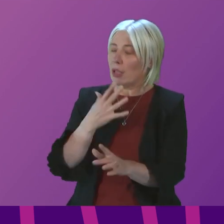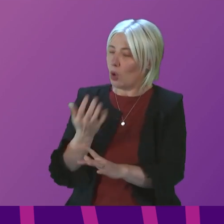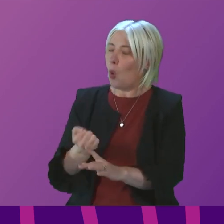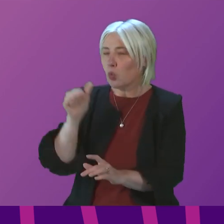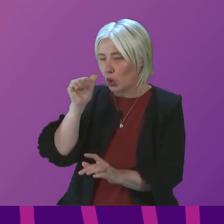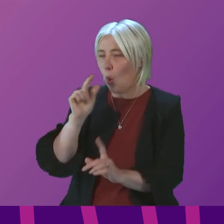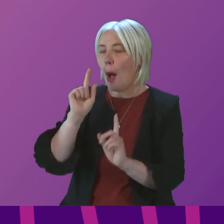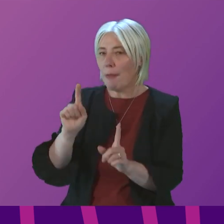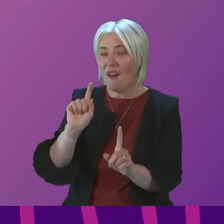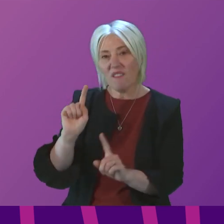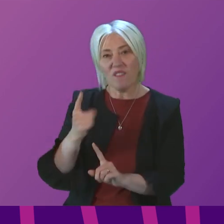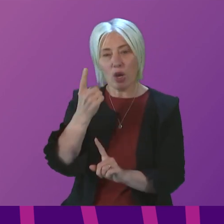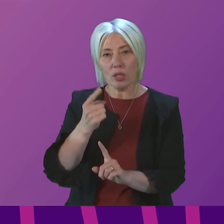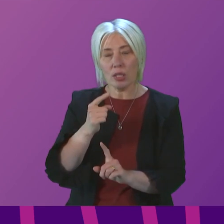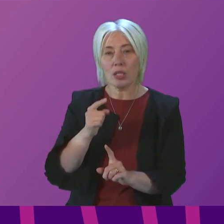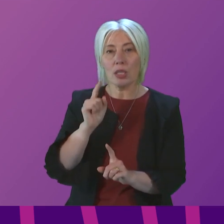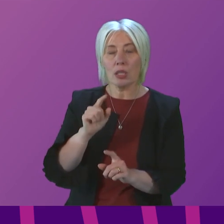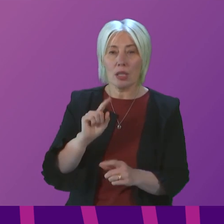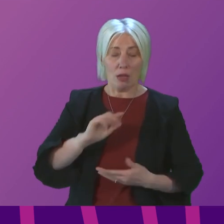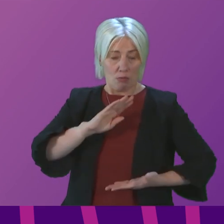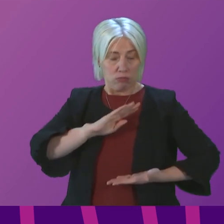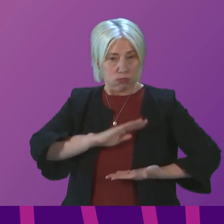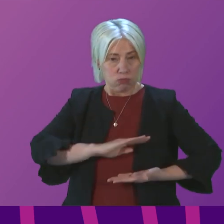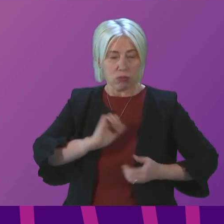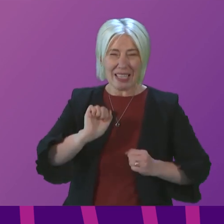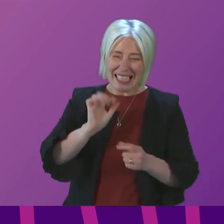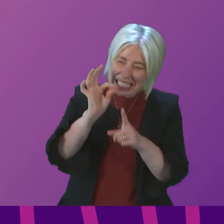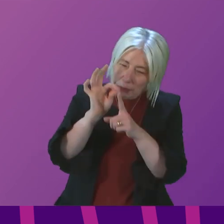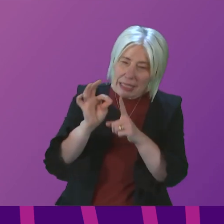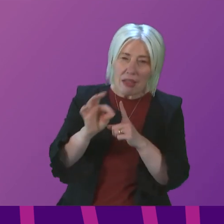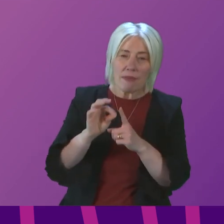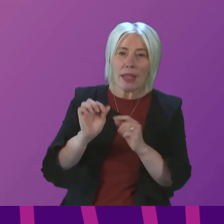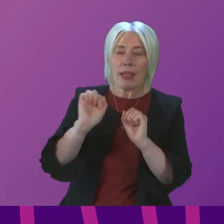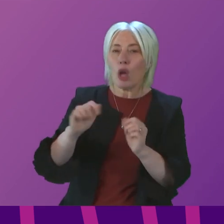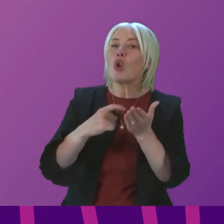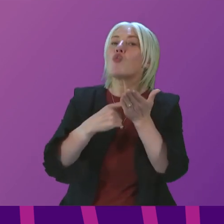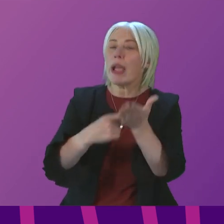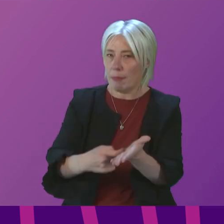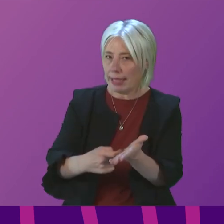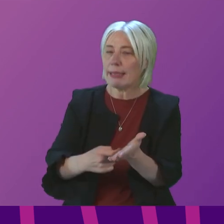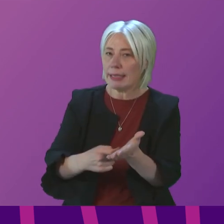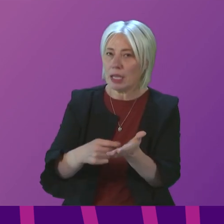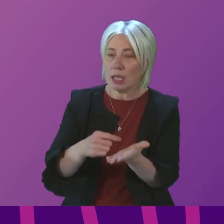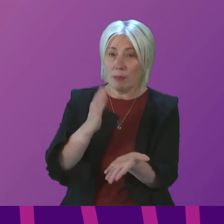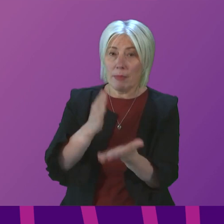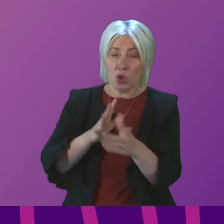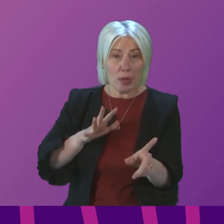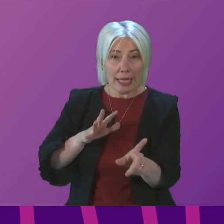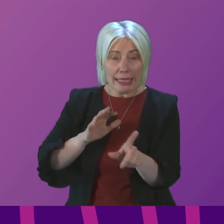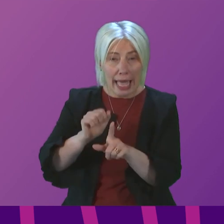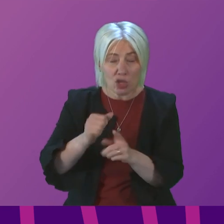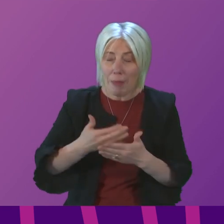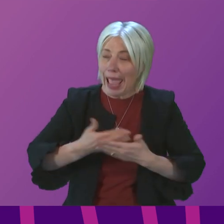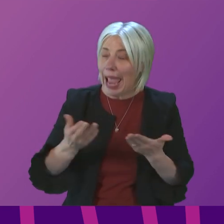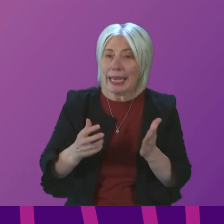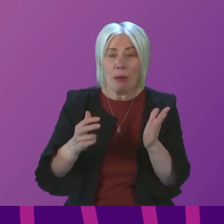firstly on those for whom breast screening is specifically recommended to make sure we can catch up on any appointments